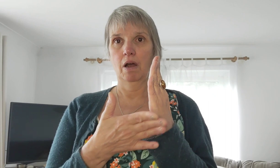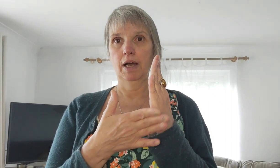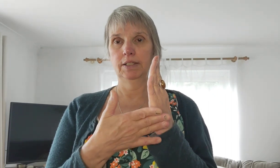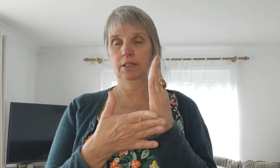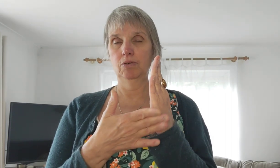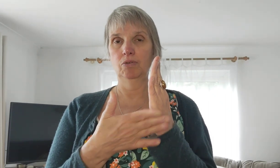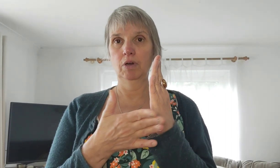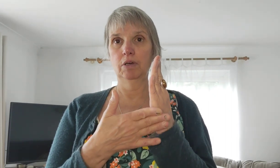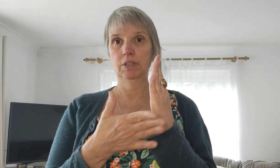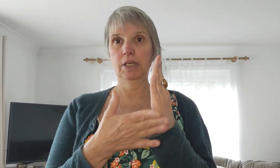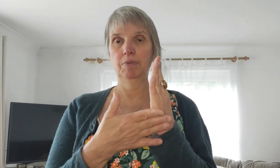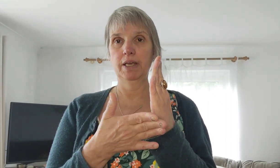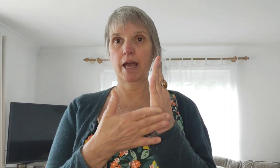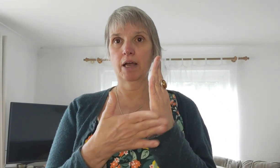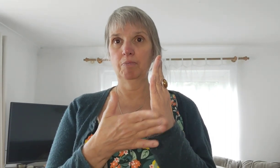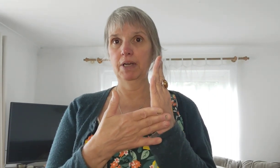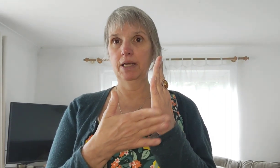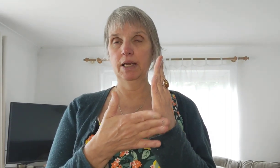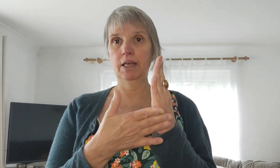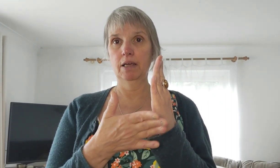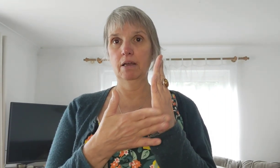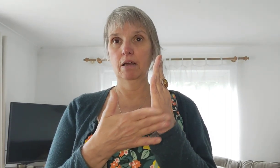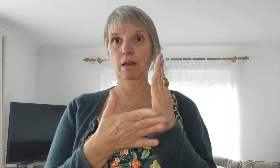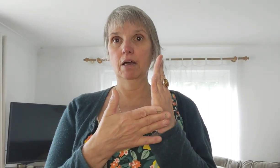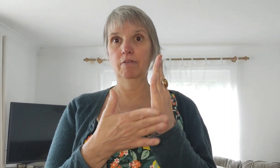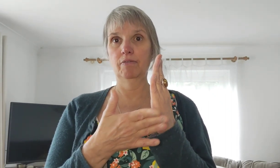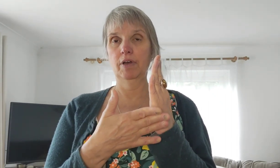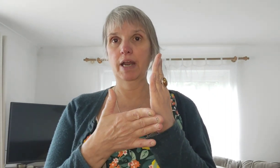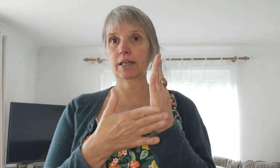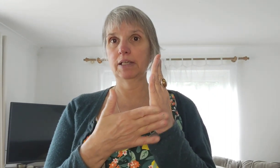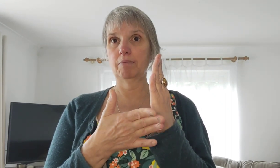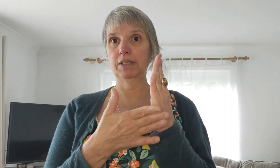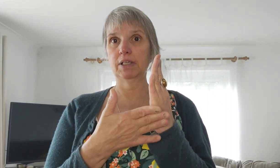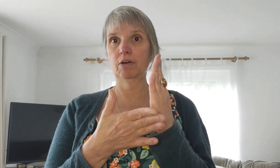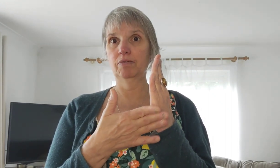i still deeply and completely love and accept myself